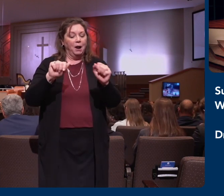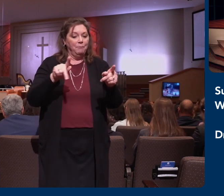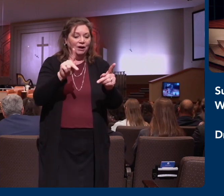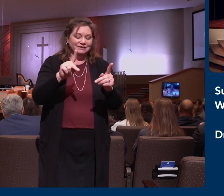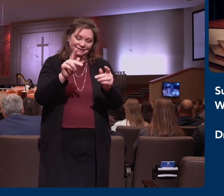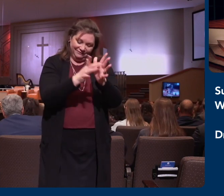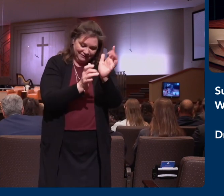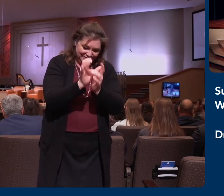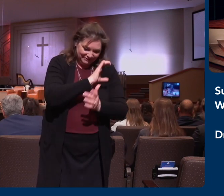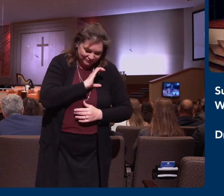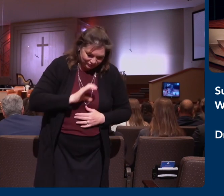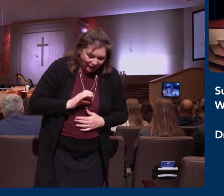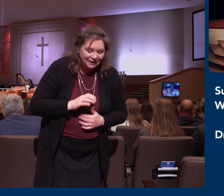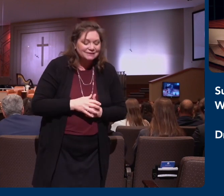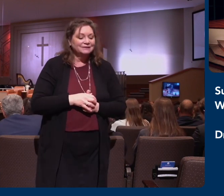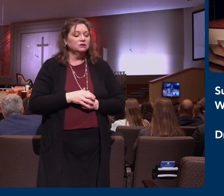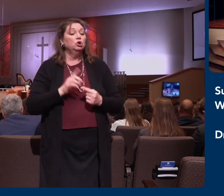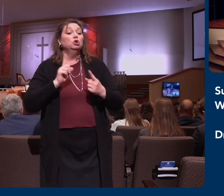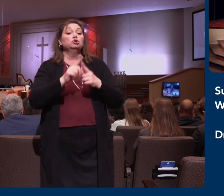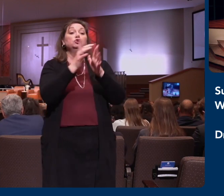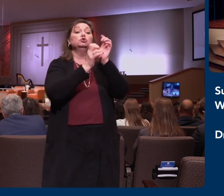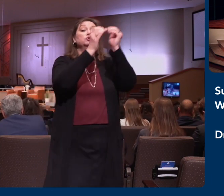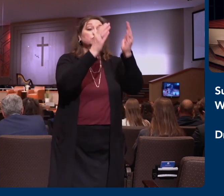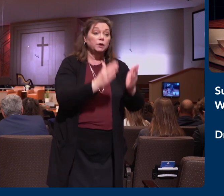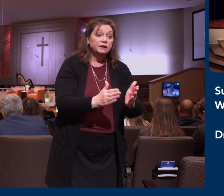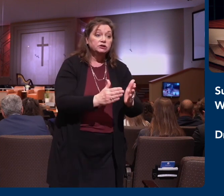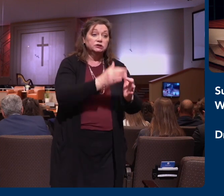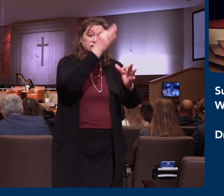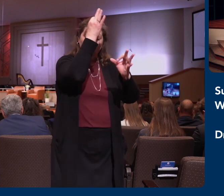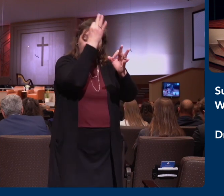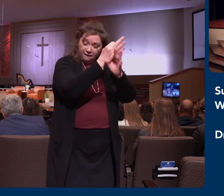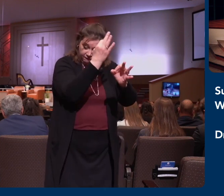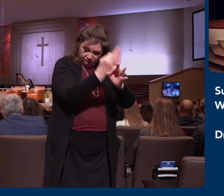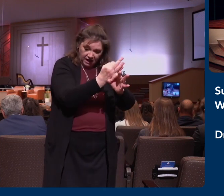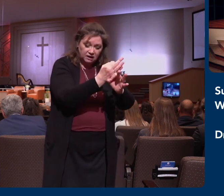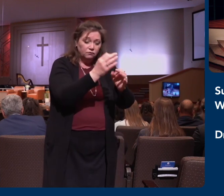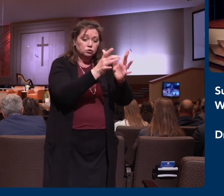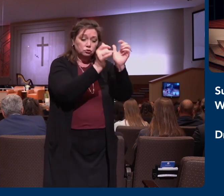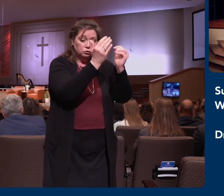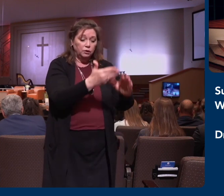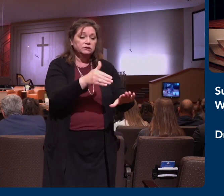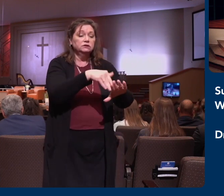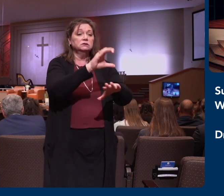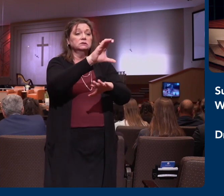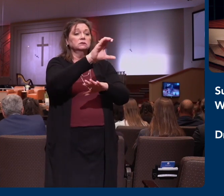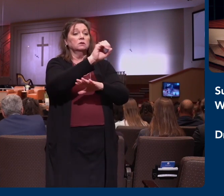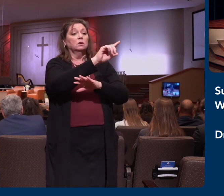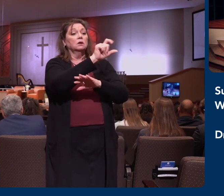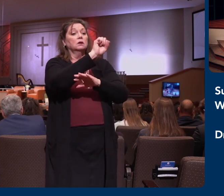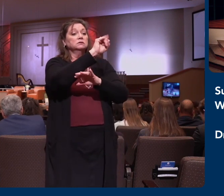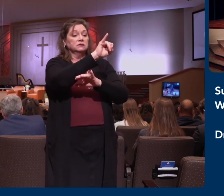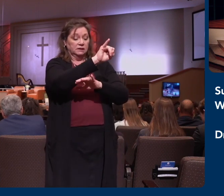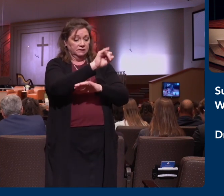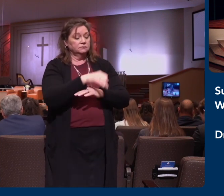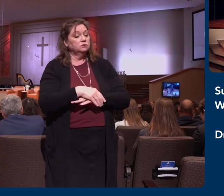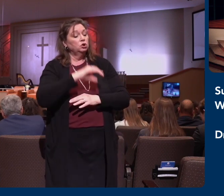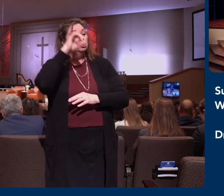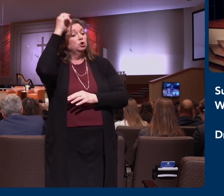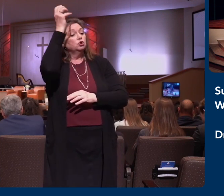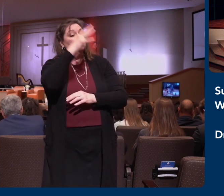brother, to the saints and faithful brethren in Christ which are at Colossae, grace be unto you and peace from God our Father and the Lord Jesus Christ.